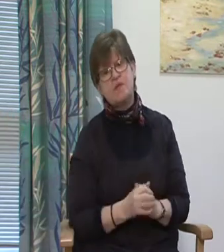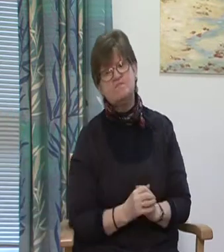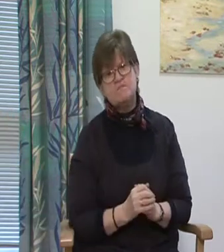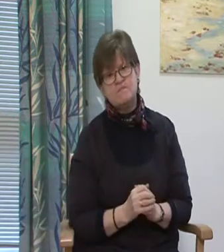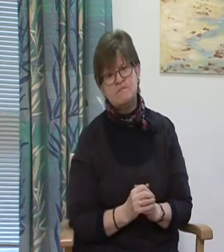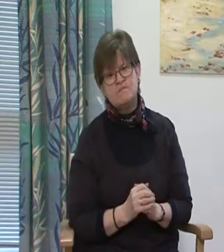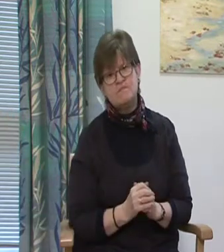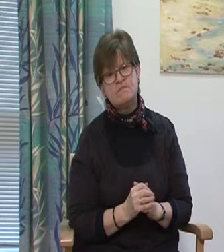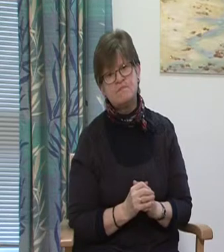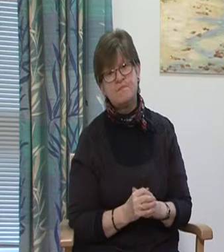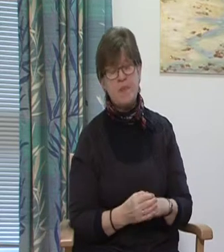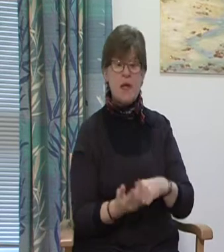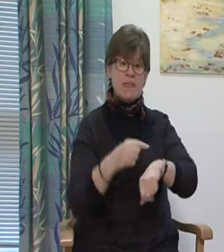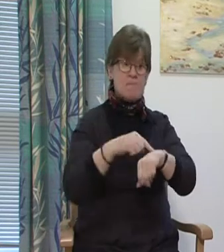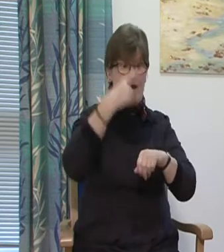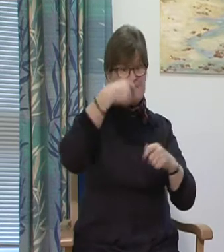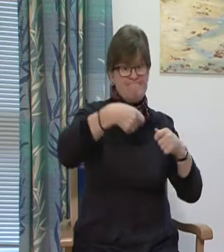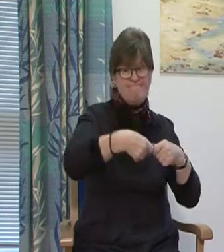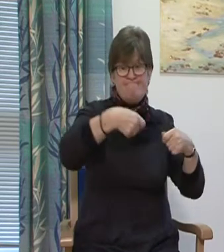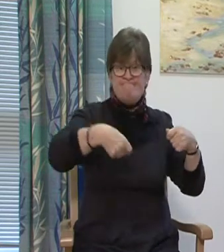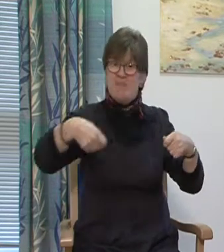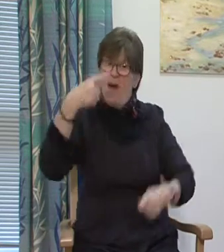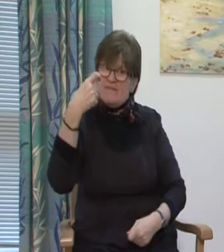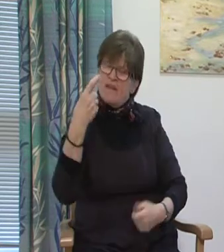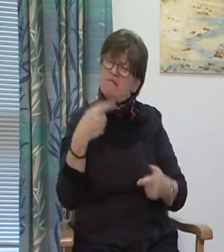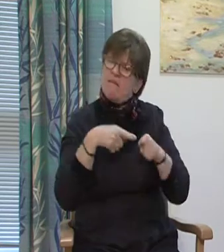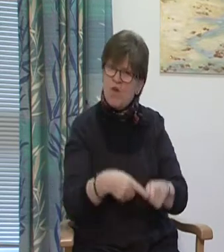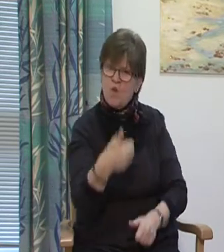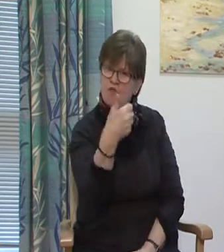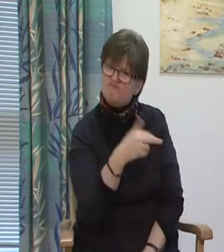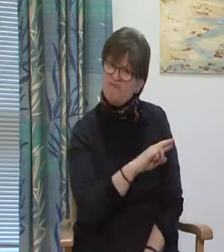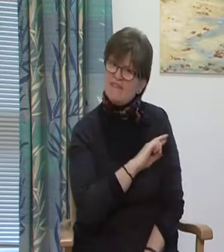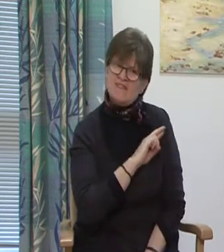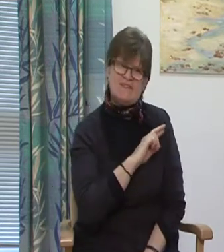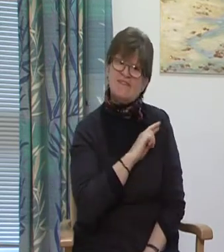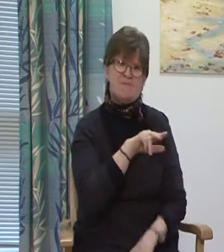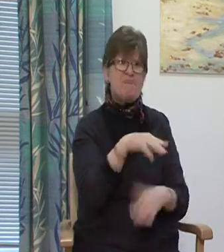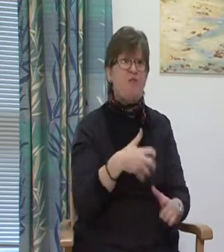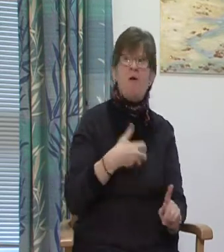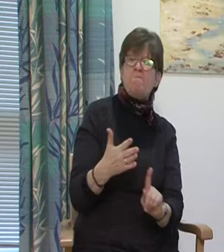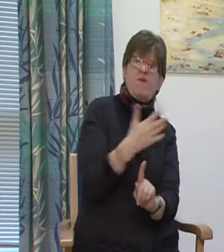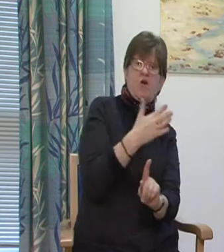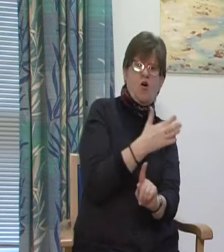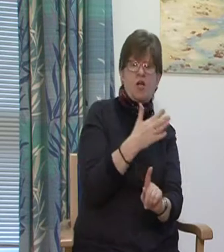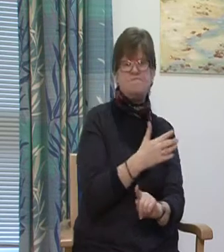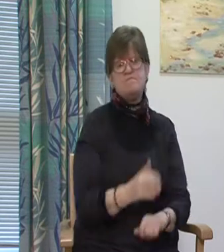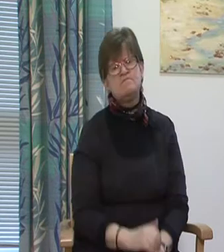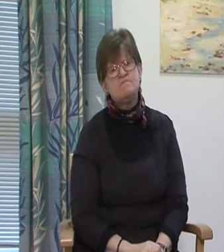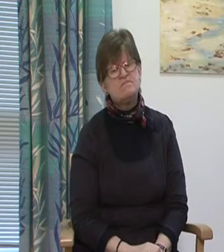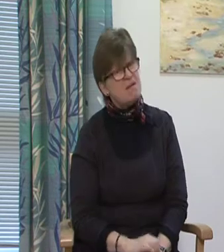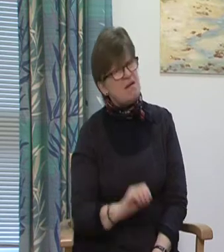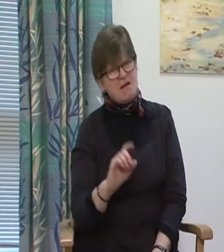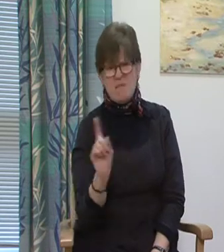months after the event. These limits can be extended if there are good reasons why you did not complain sooner.